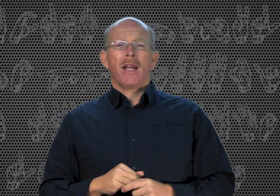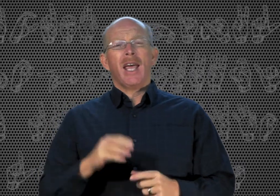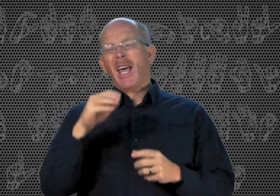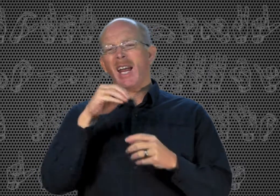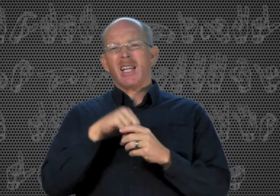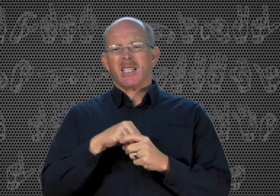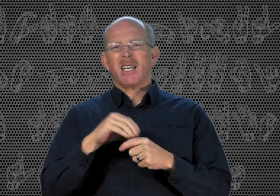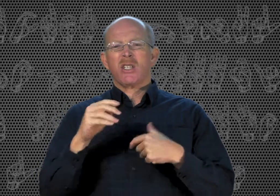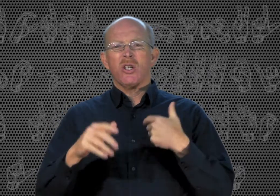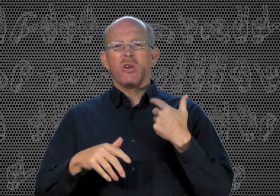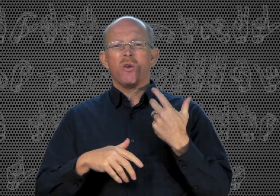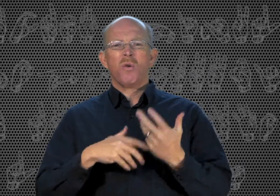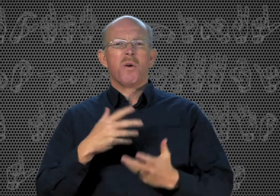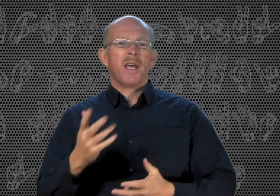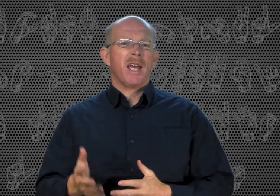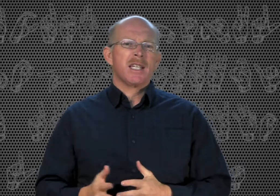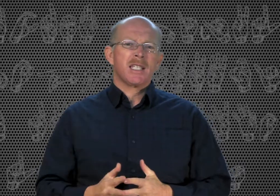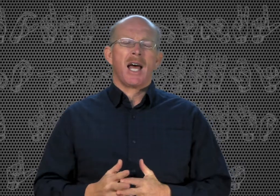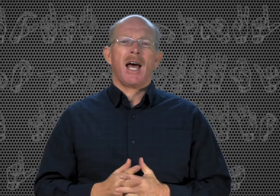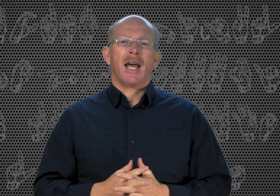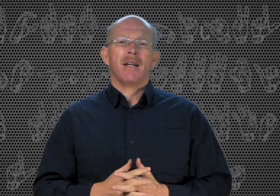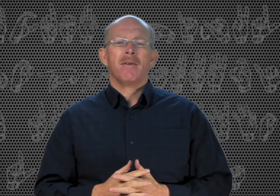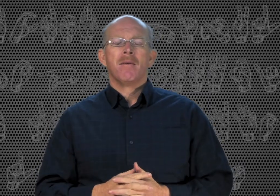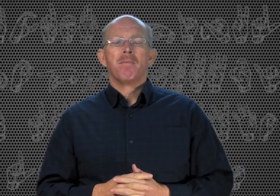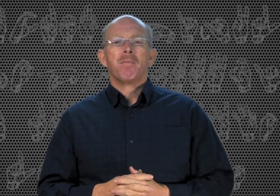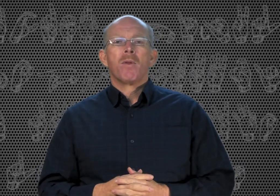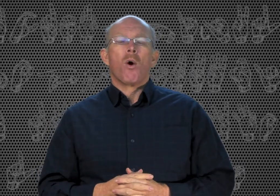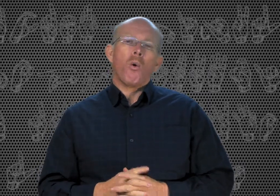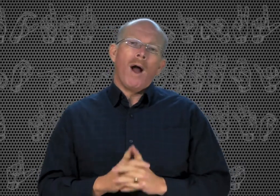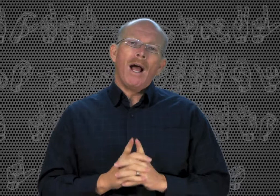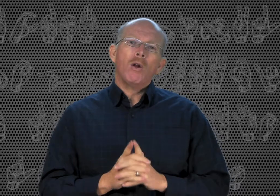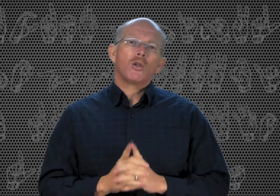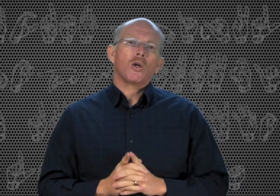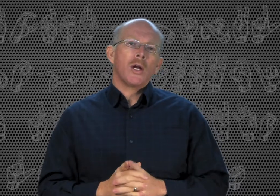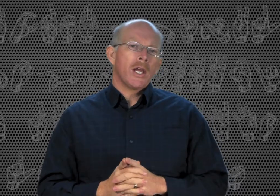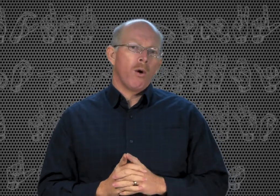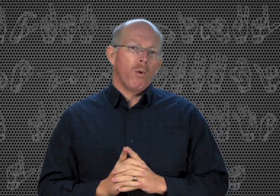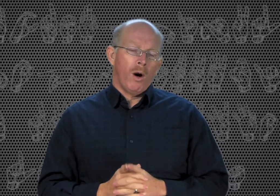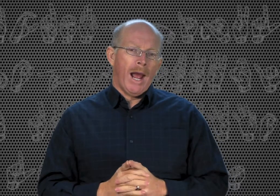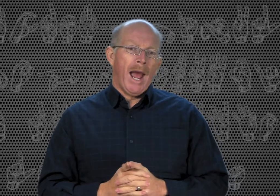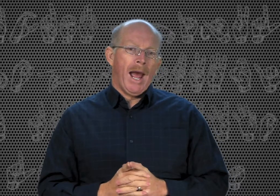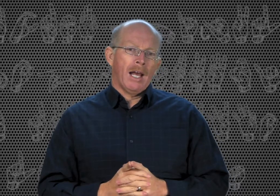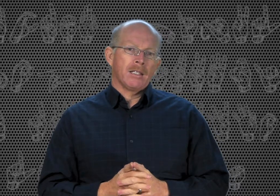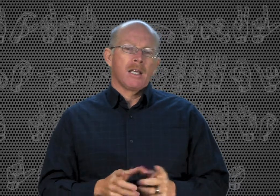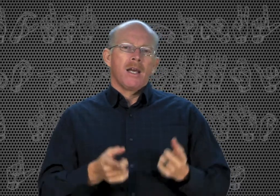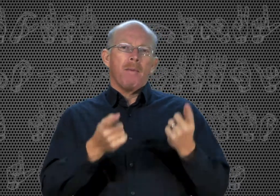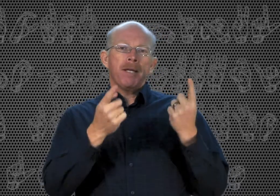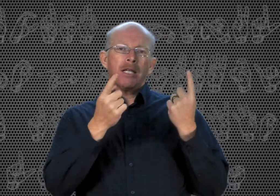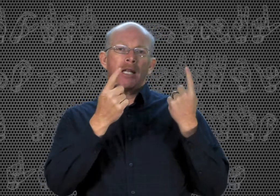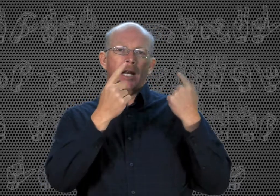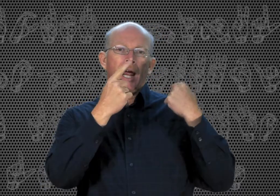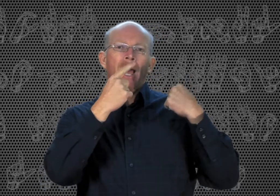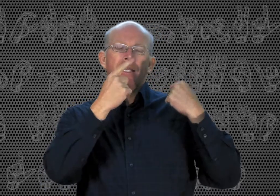in is into, inside. While, during, or as. I mentioned in the last